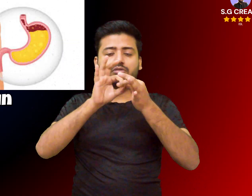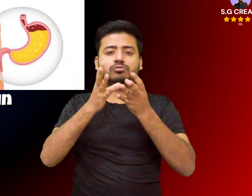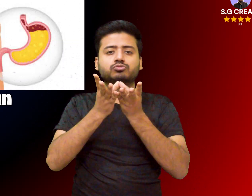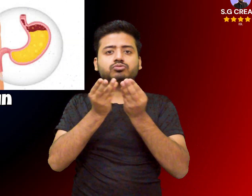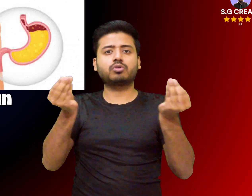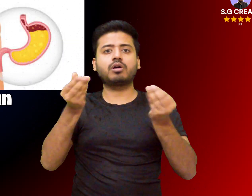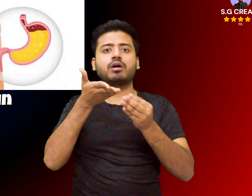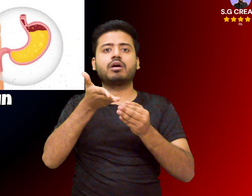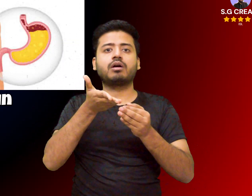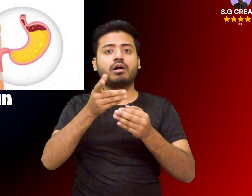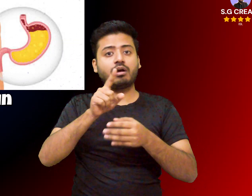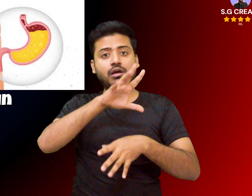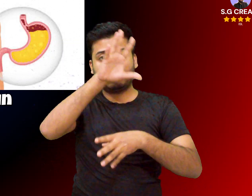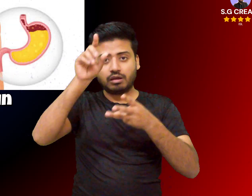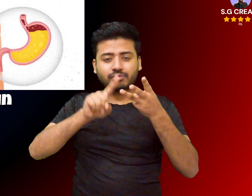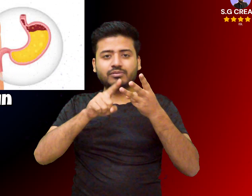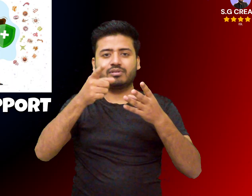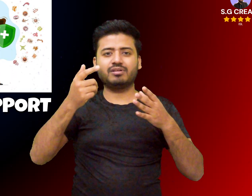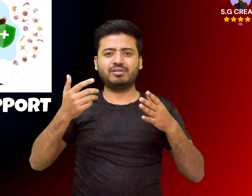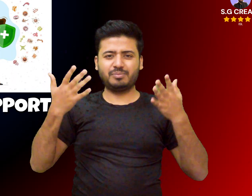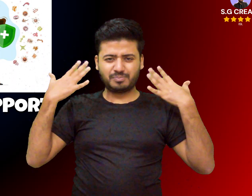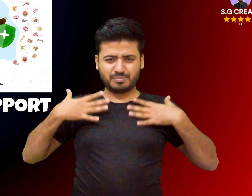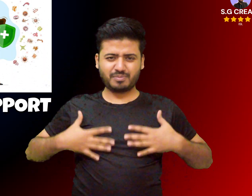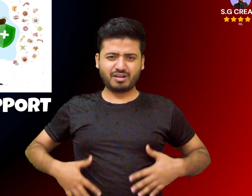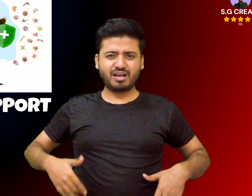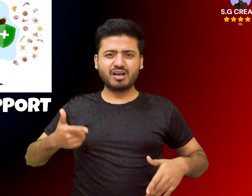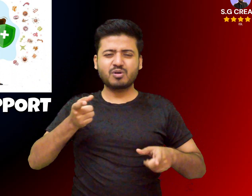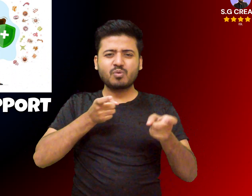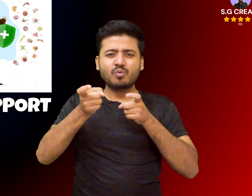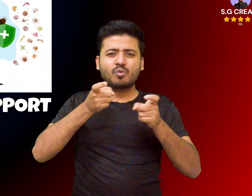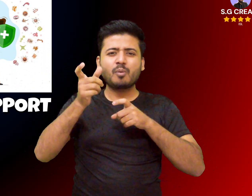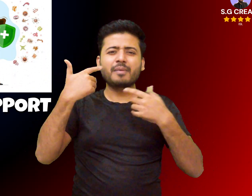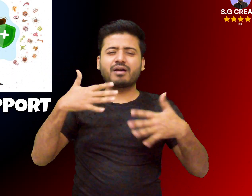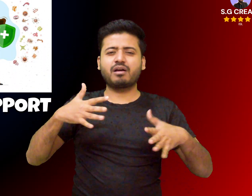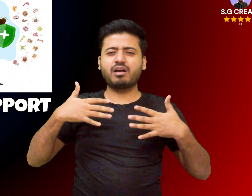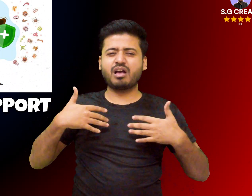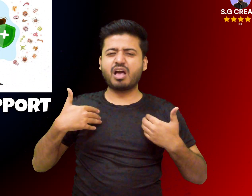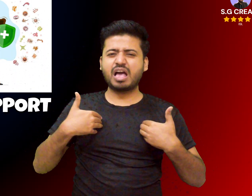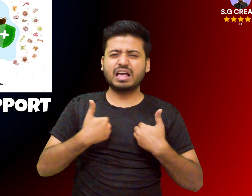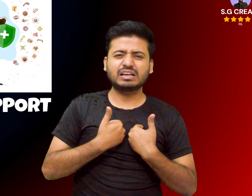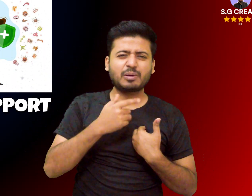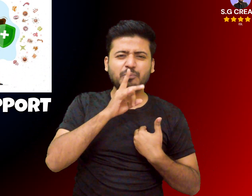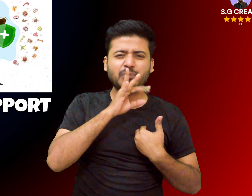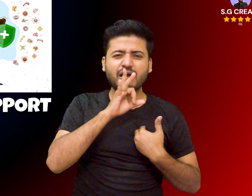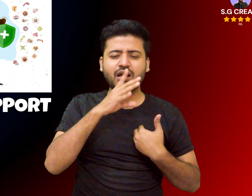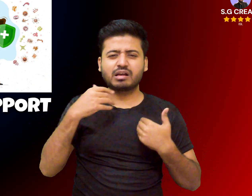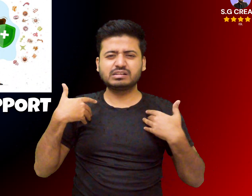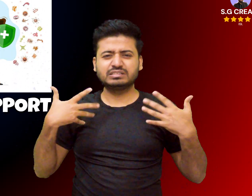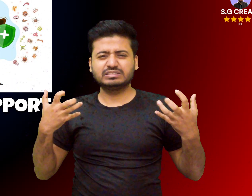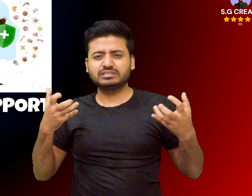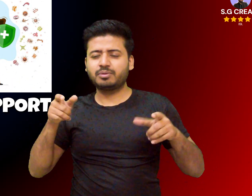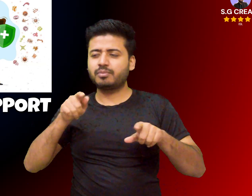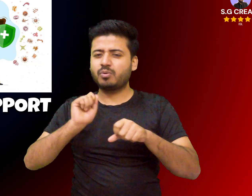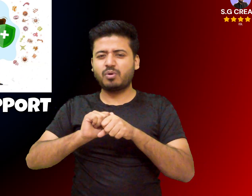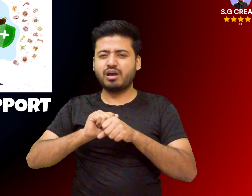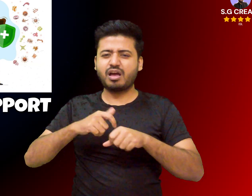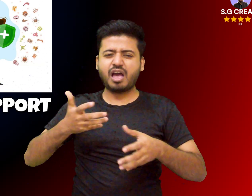body which may reduce bloating and support kidney health rich in antioxidants the plant is packed with potent antioxidants